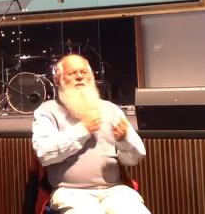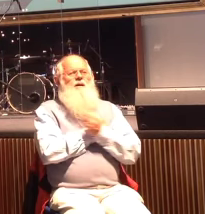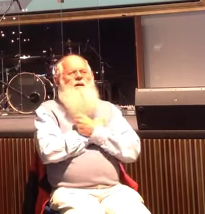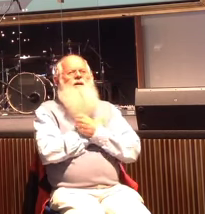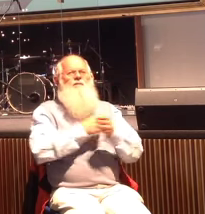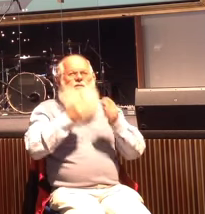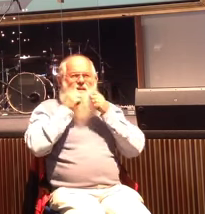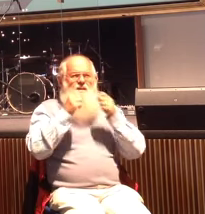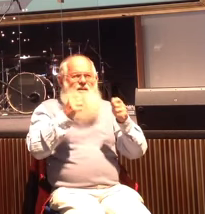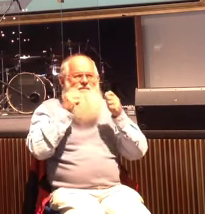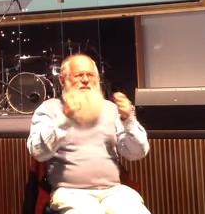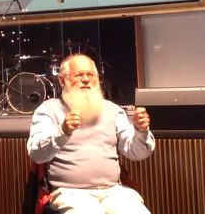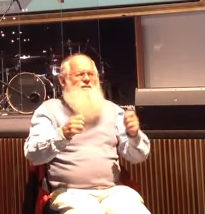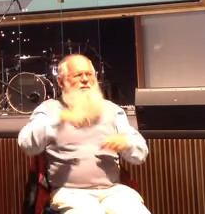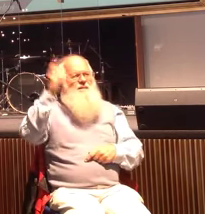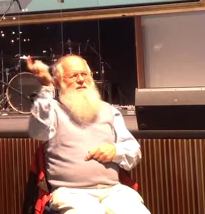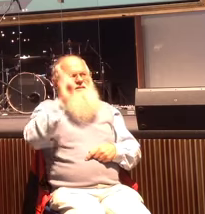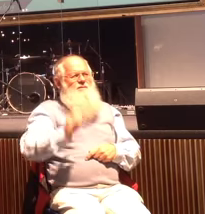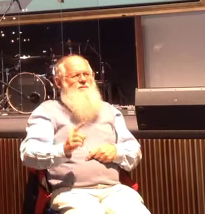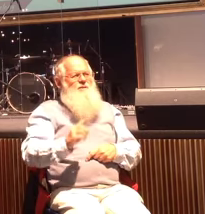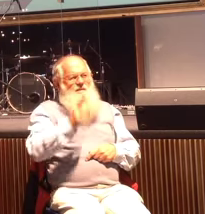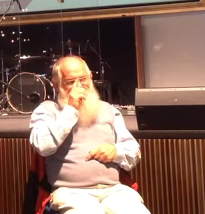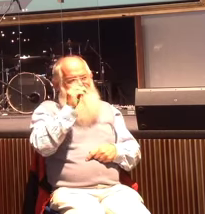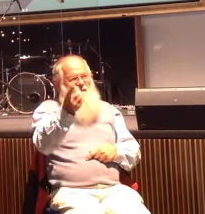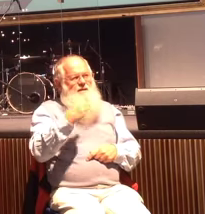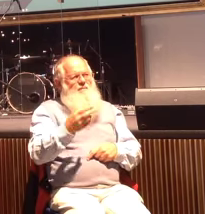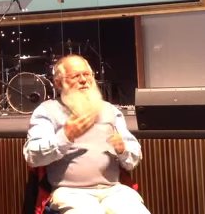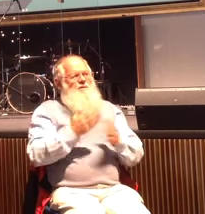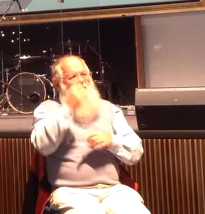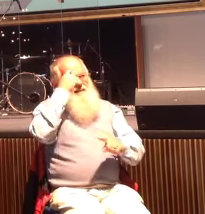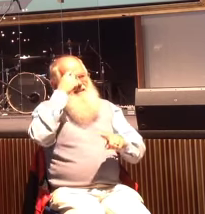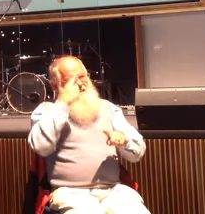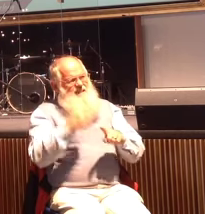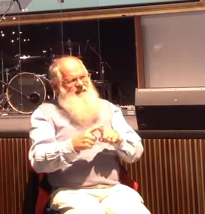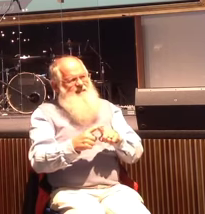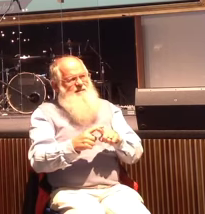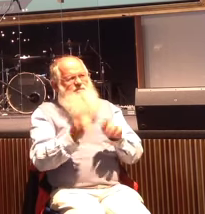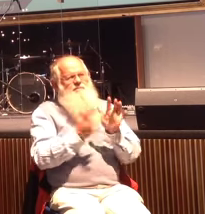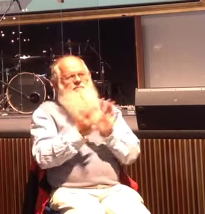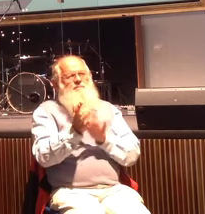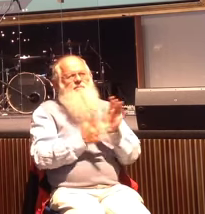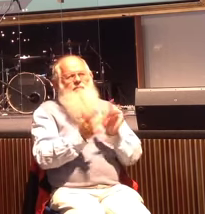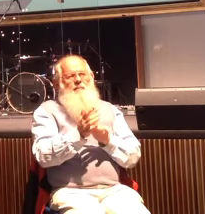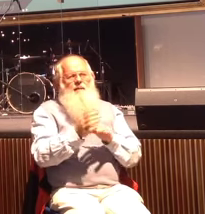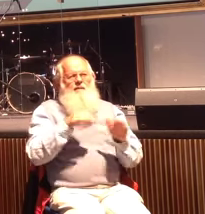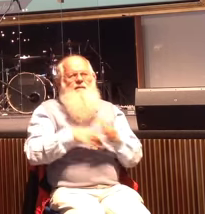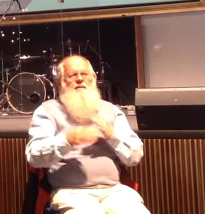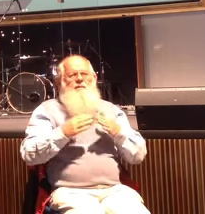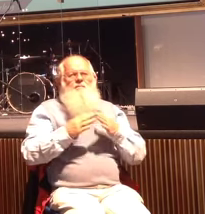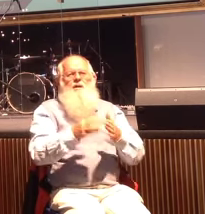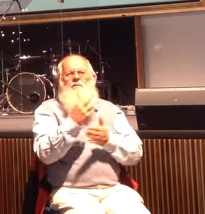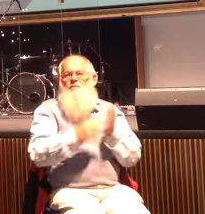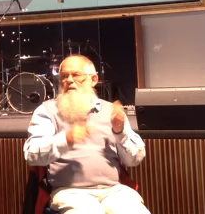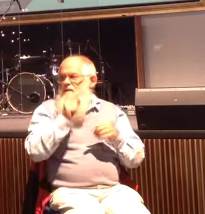A storm of life can come through sickness. But Jesus is in the boat with you. It can come through